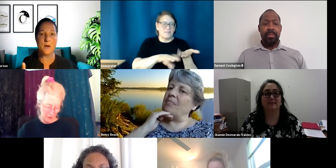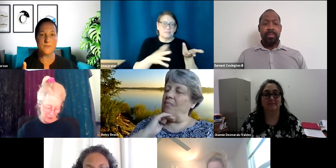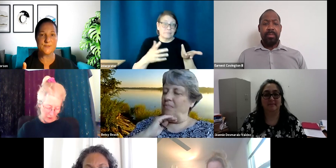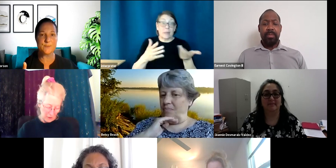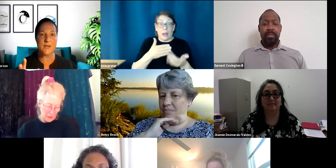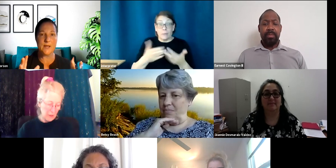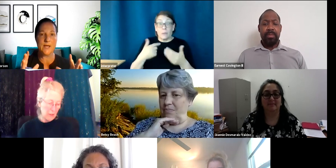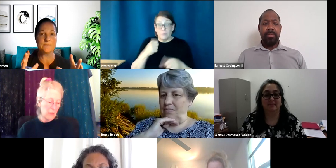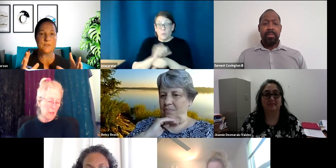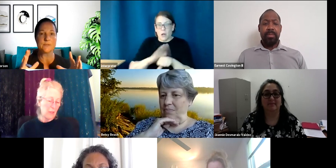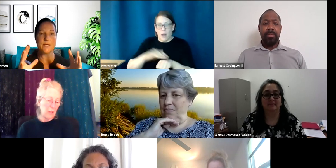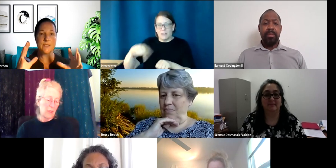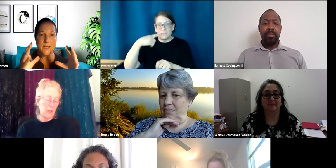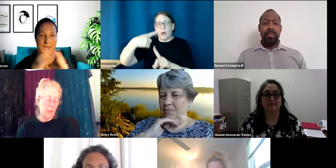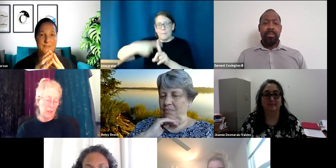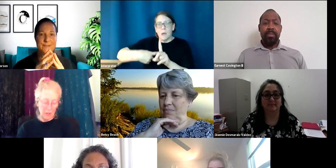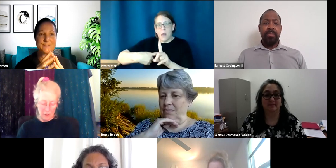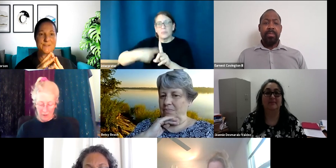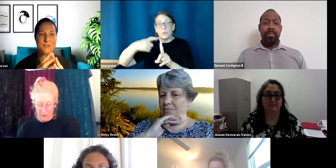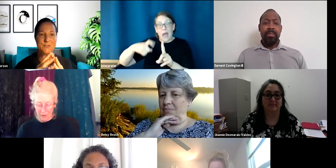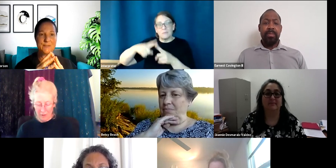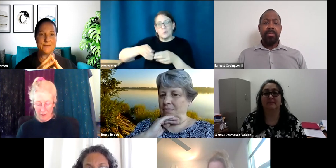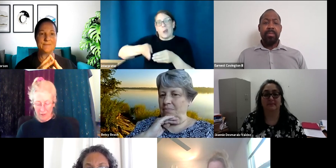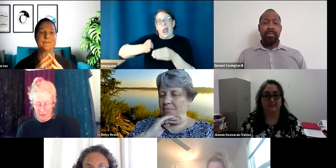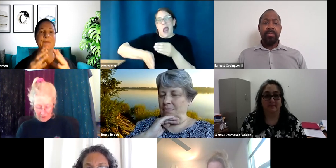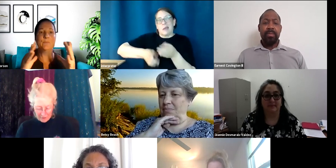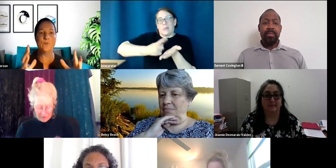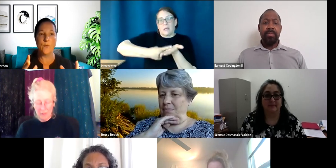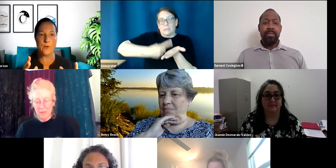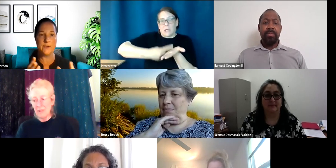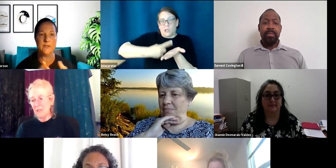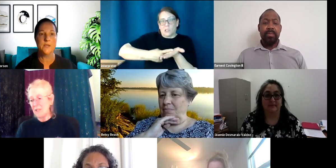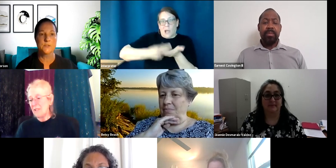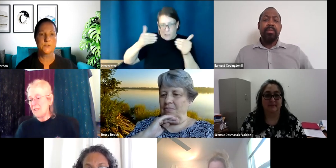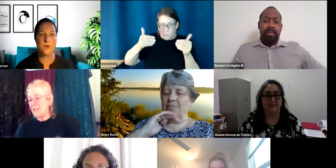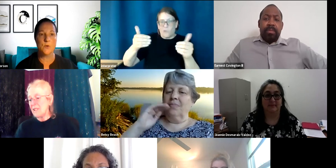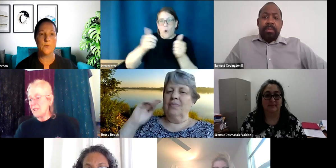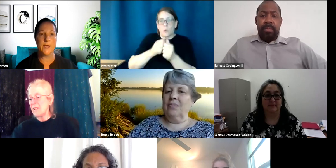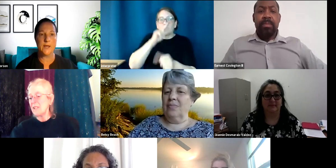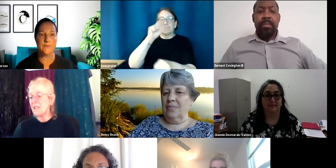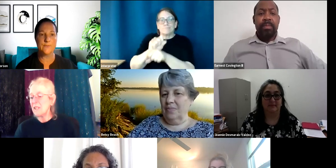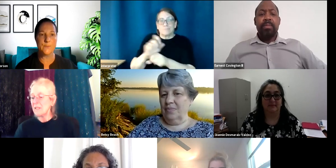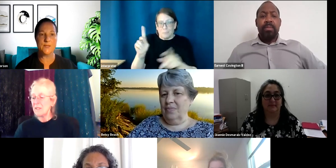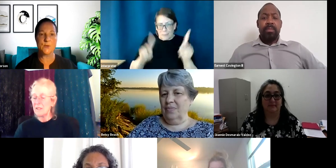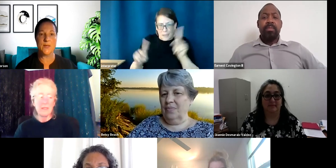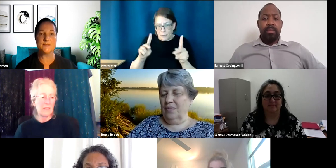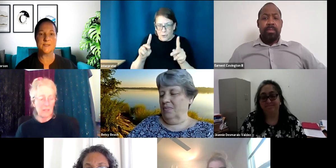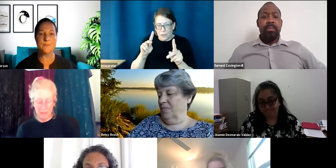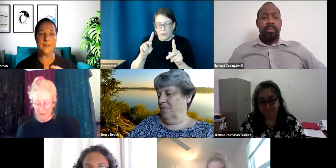a month, so we kind of have to like end the discussion and move forward. So we have so basically